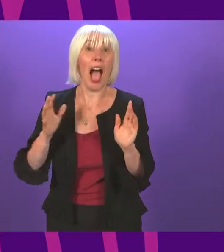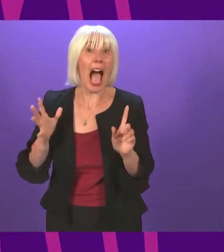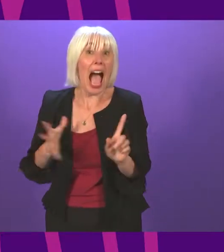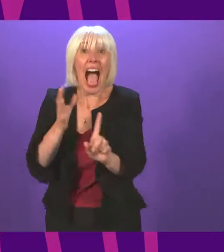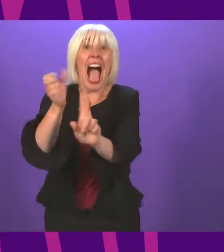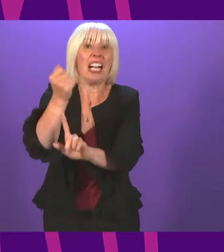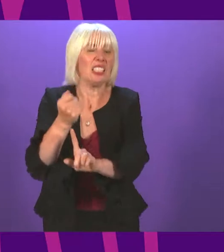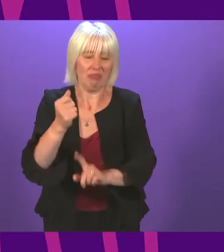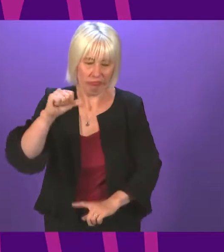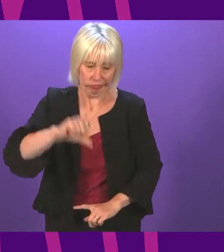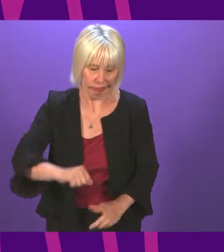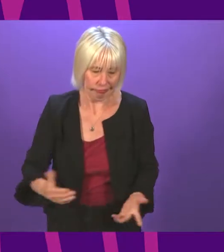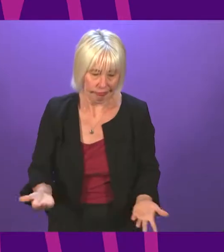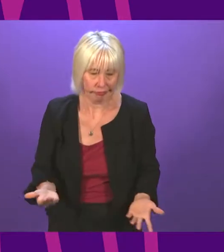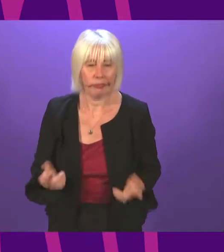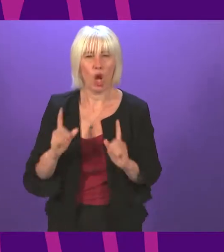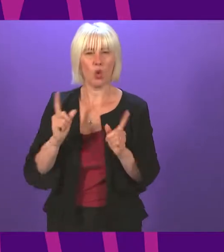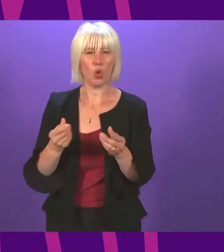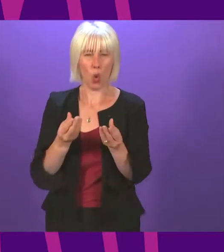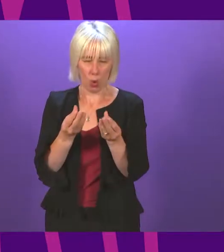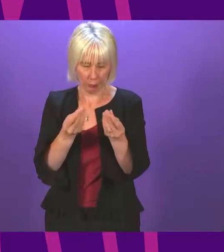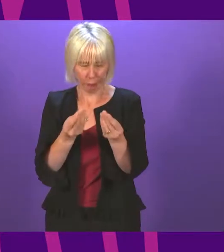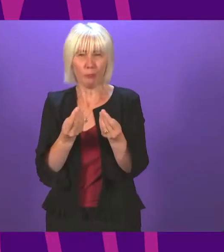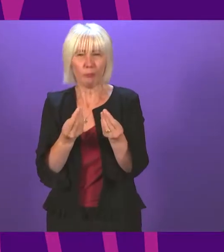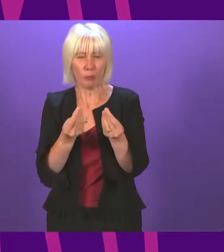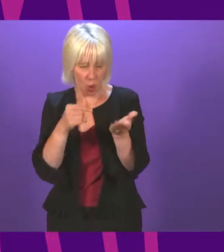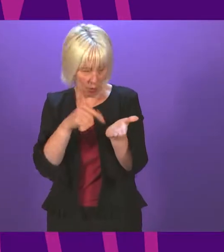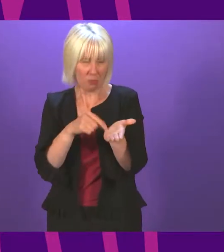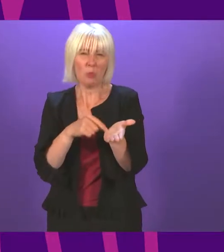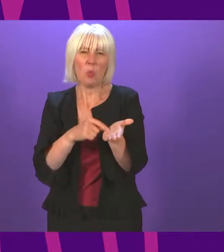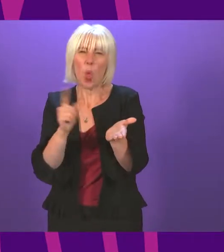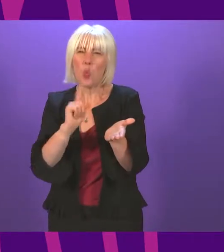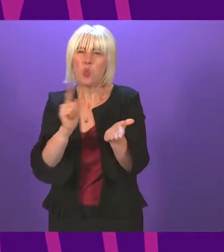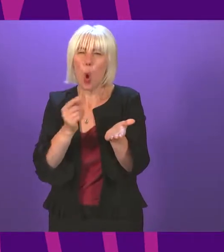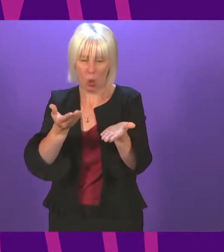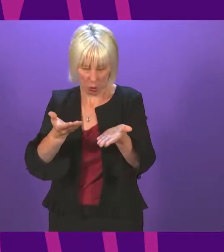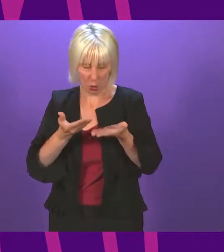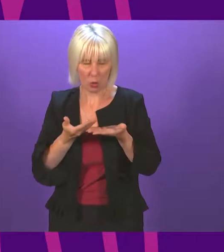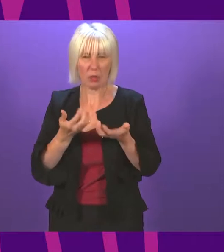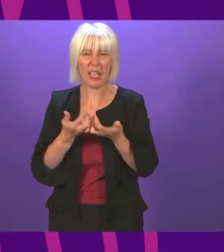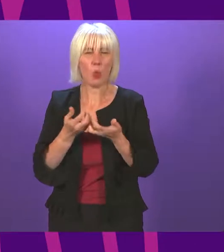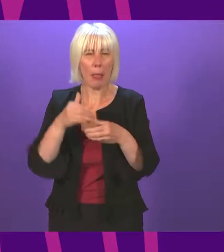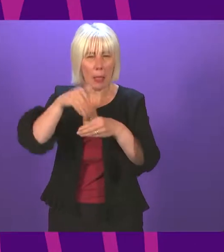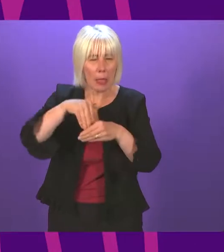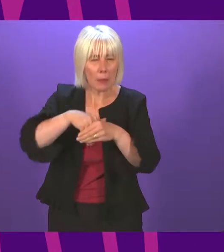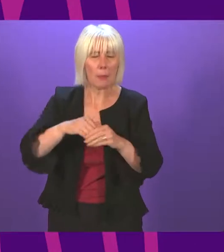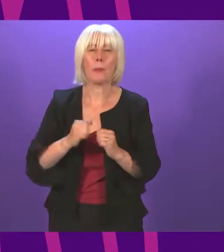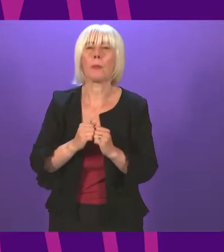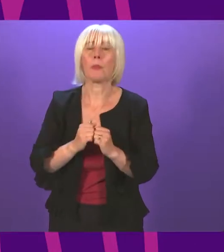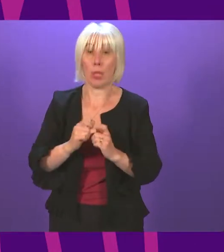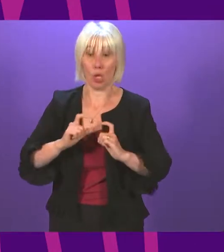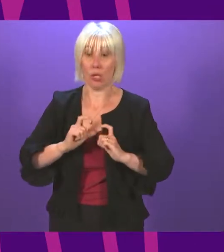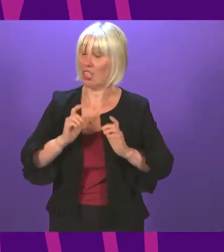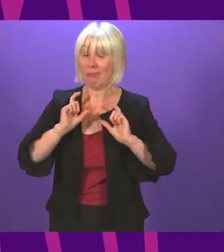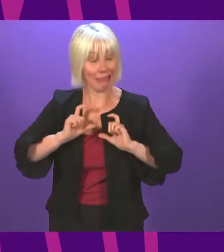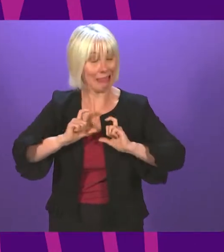omissions. So let me instead focus on the substance of what is before us today and the context in which it lands. Given that we are still in the middle